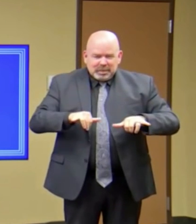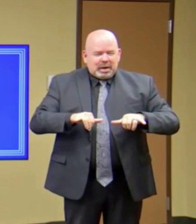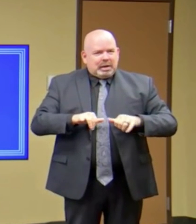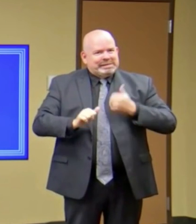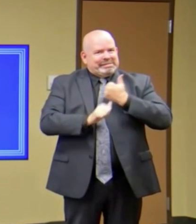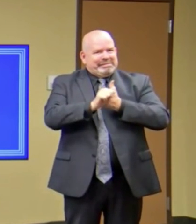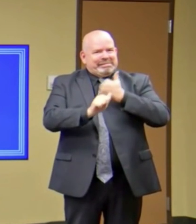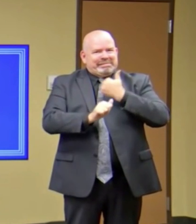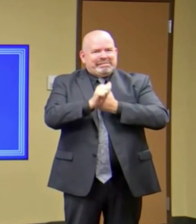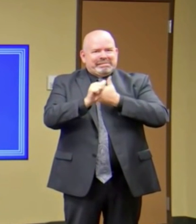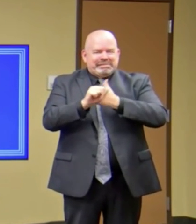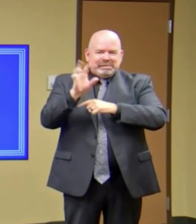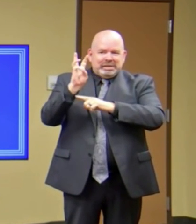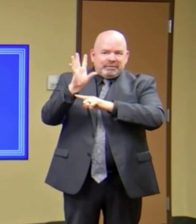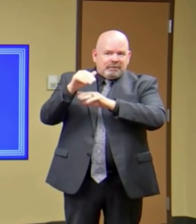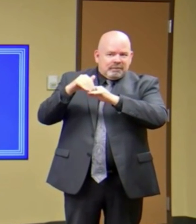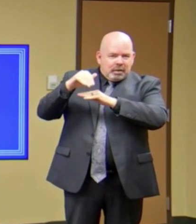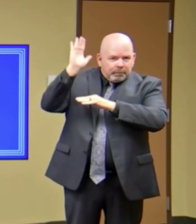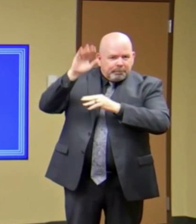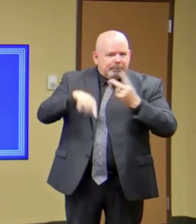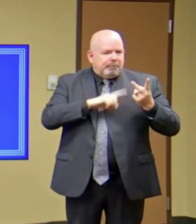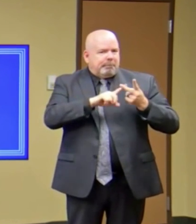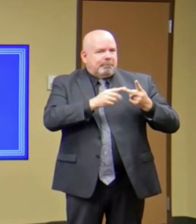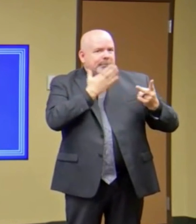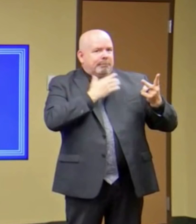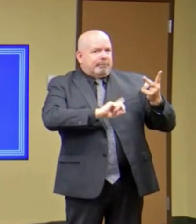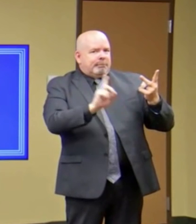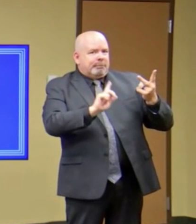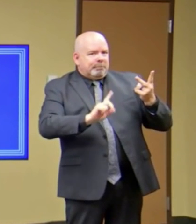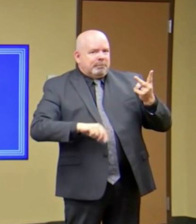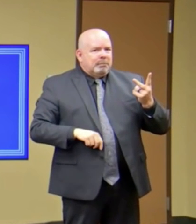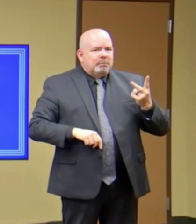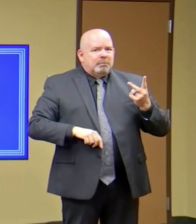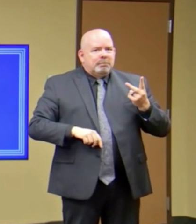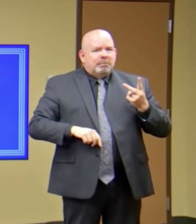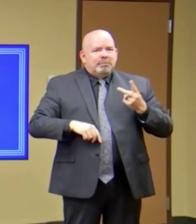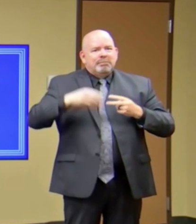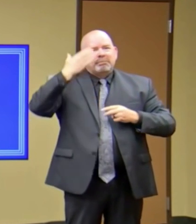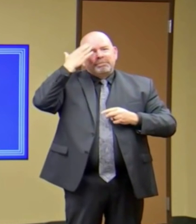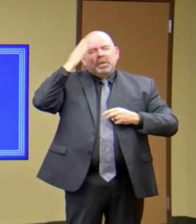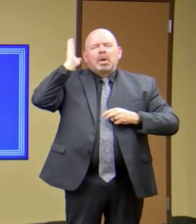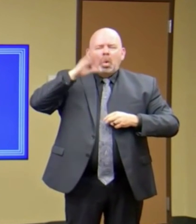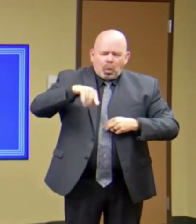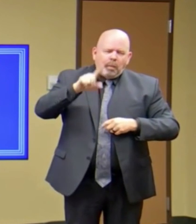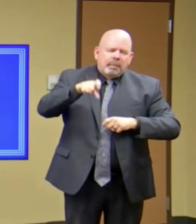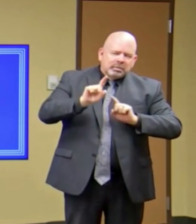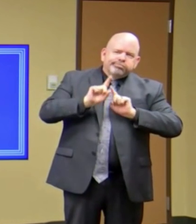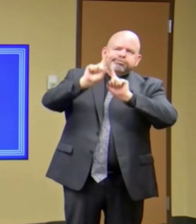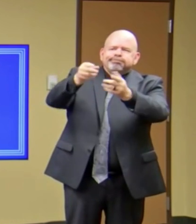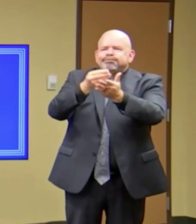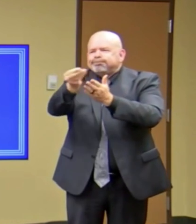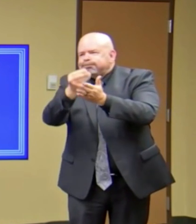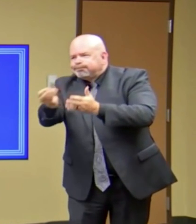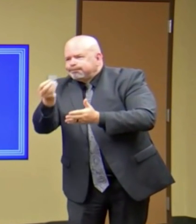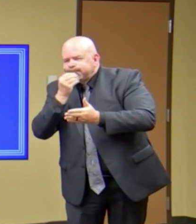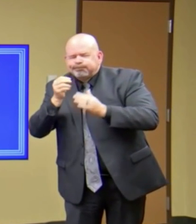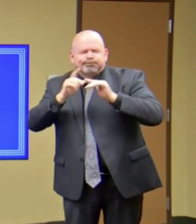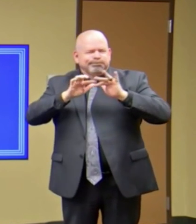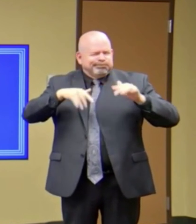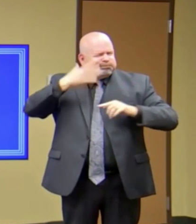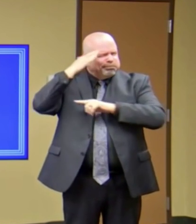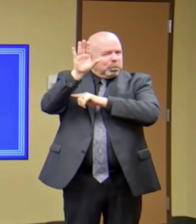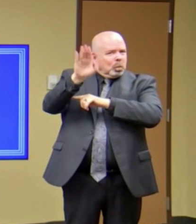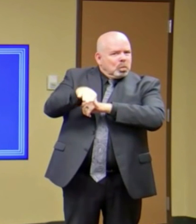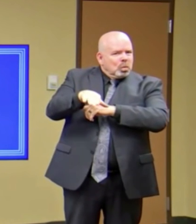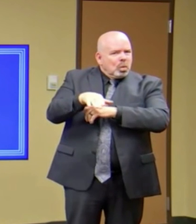Of course, the challenge with that logic as that veers away from the